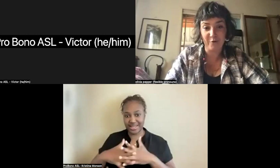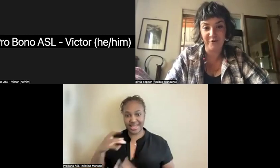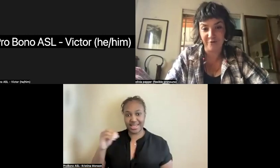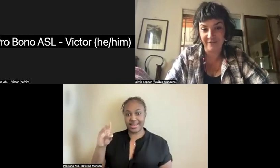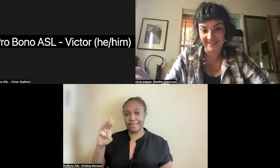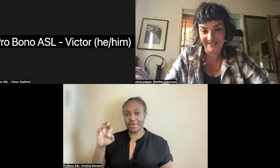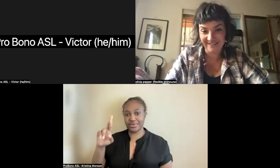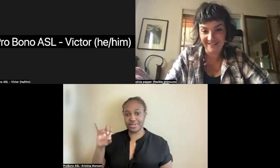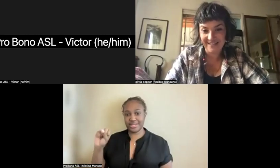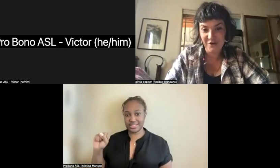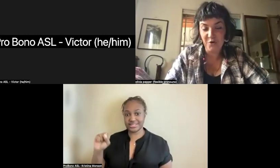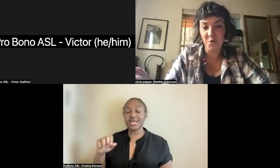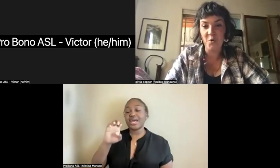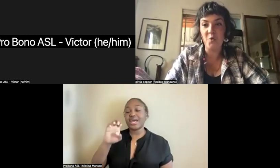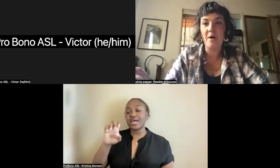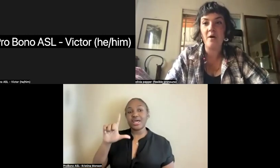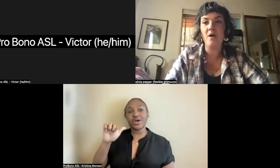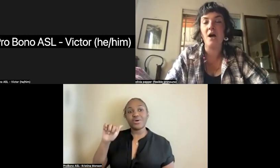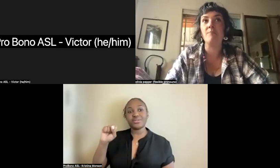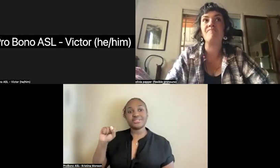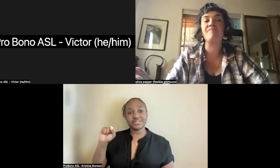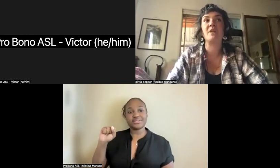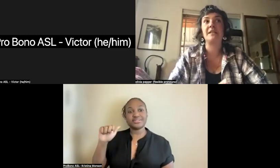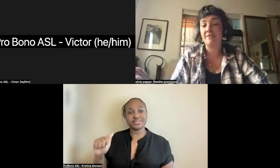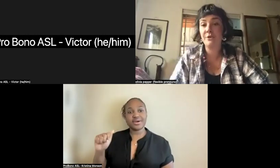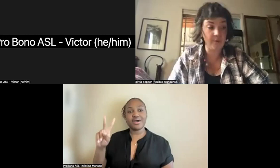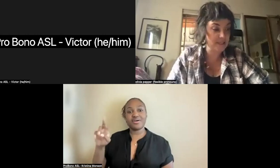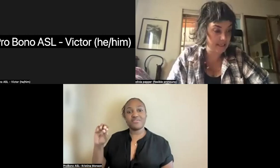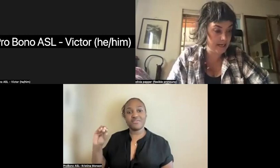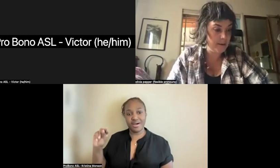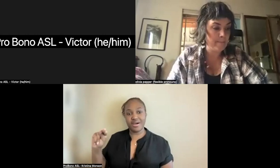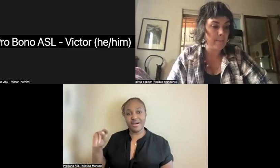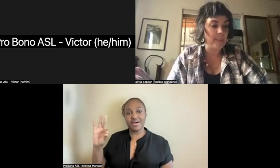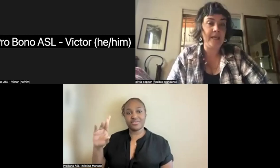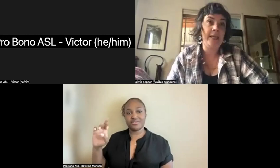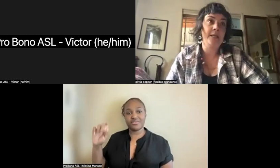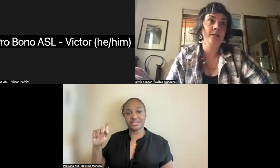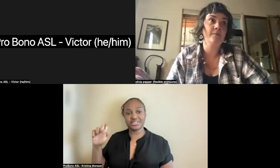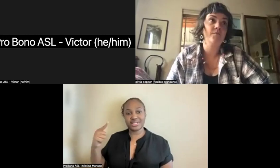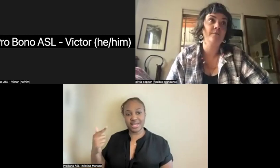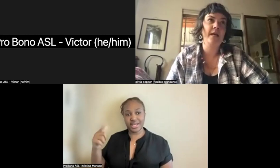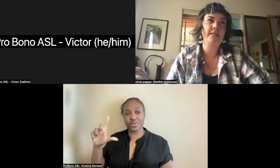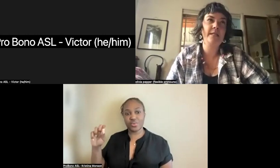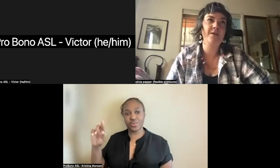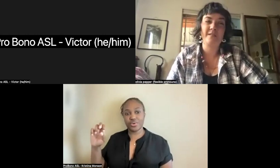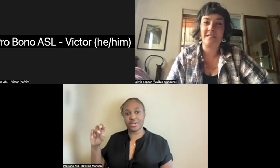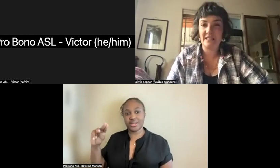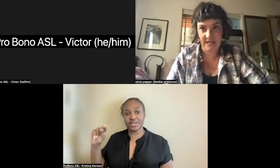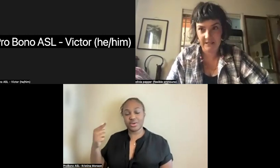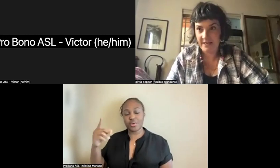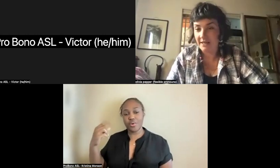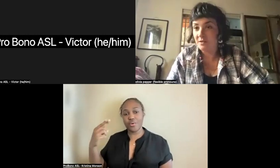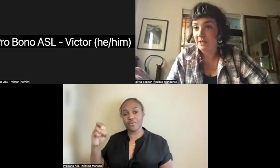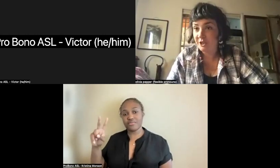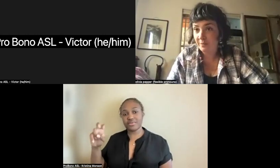-Lorikhoven, who lived in New York City in 1906,